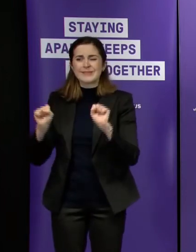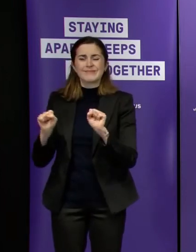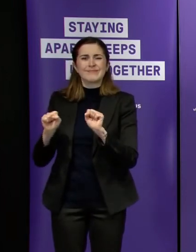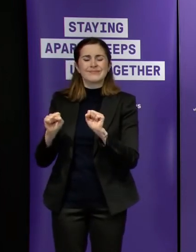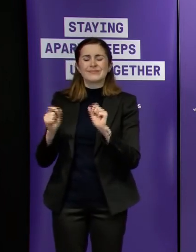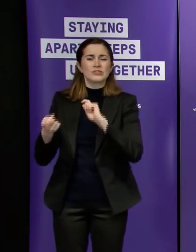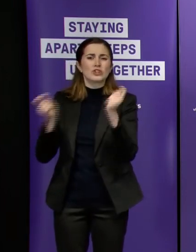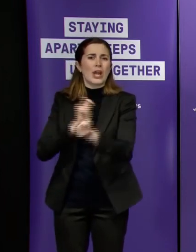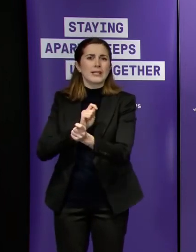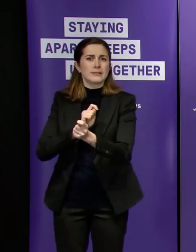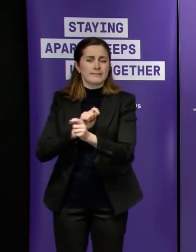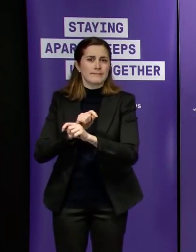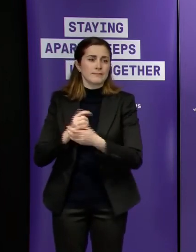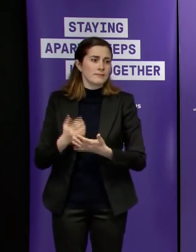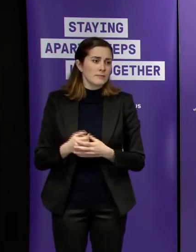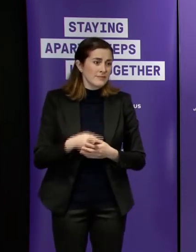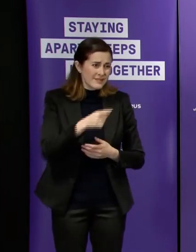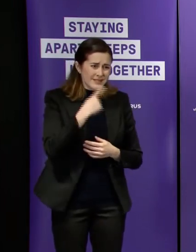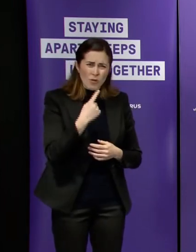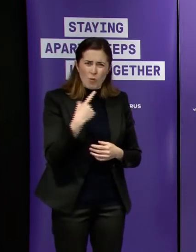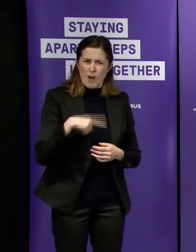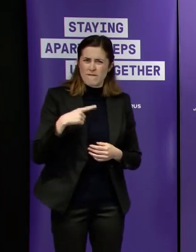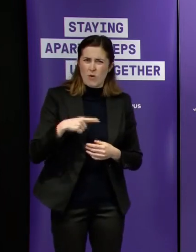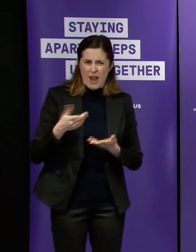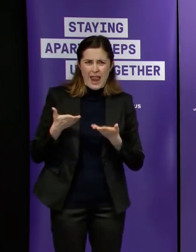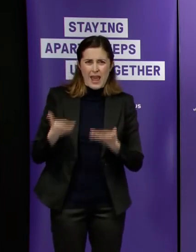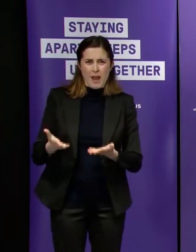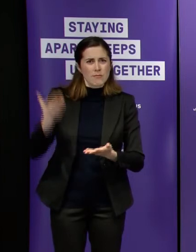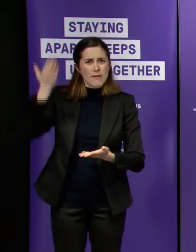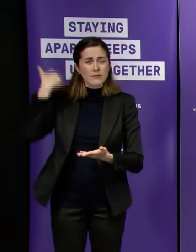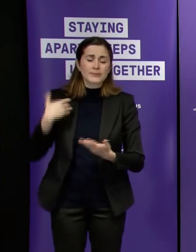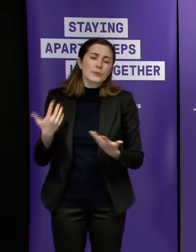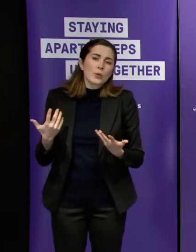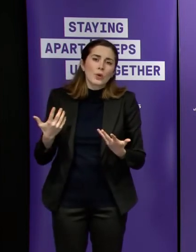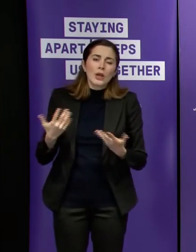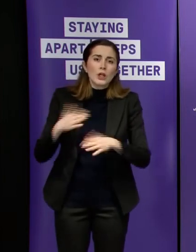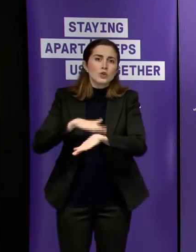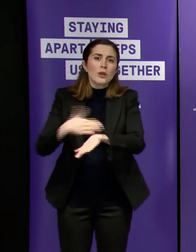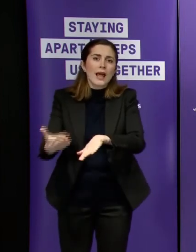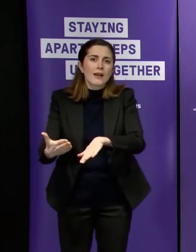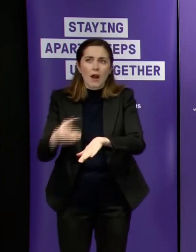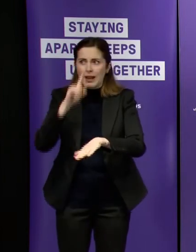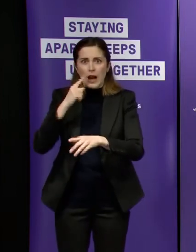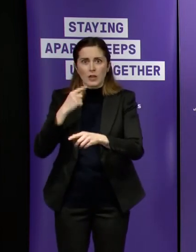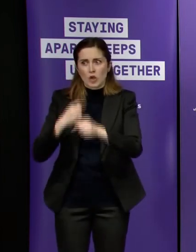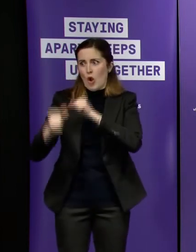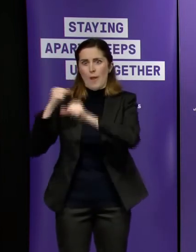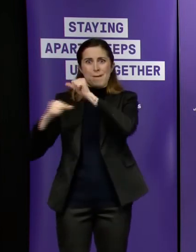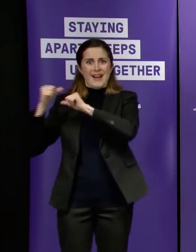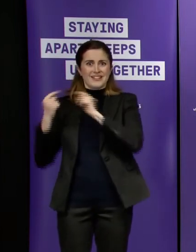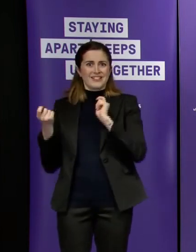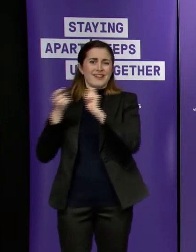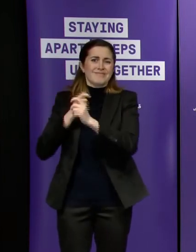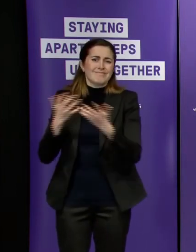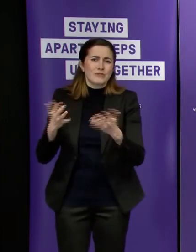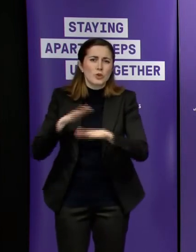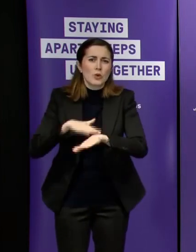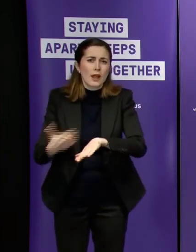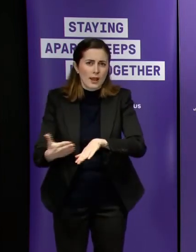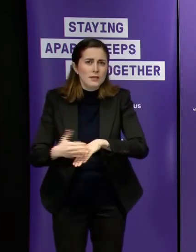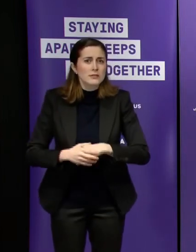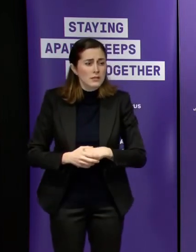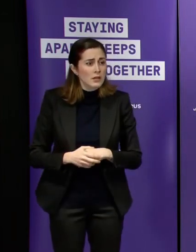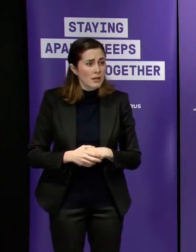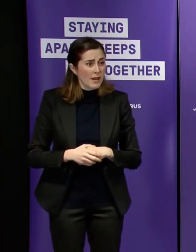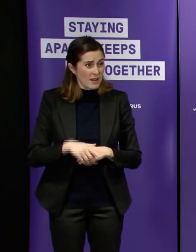i can't change that but in terms of i can't go back we have changed that that's really important i don't know to what extent